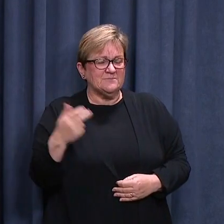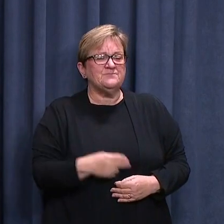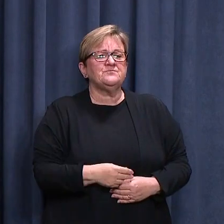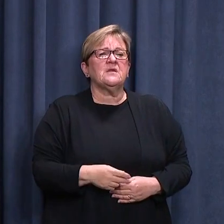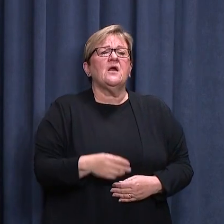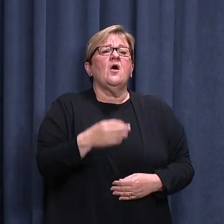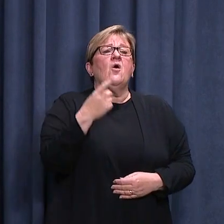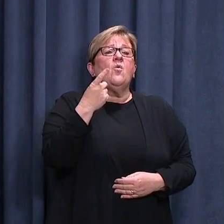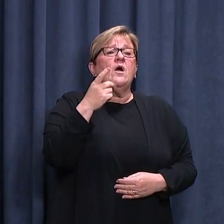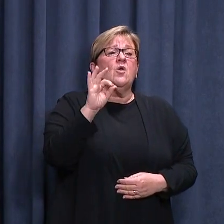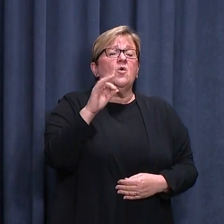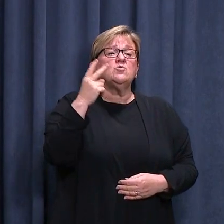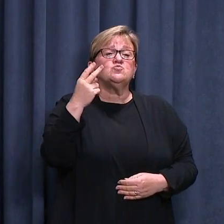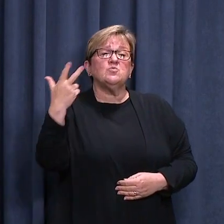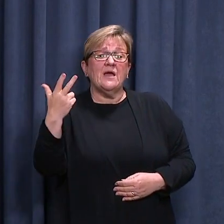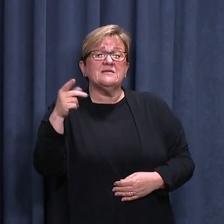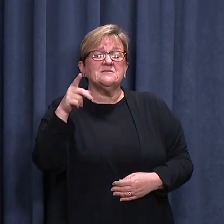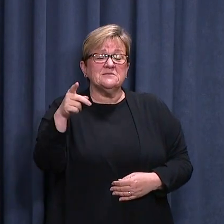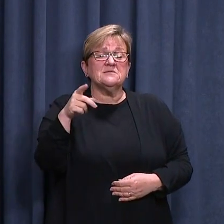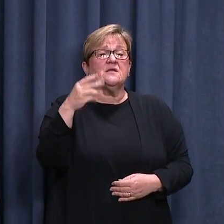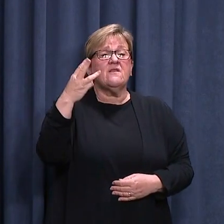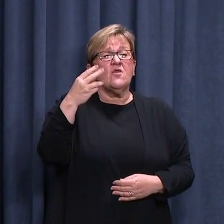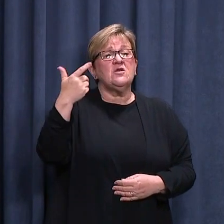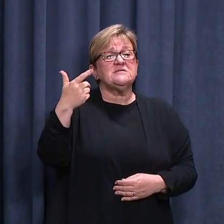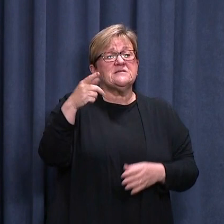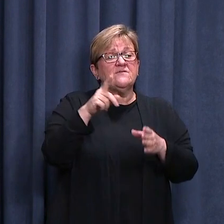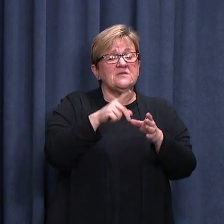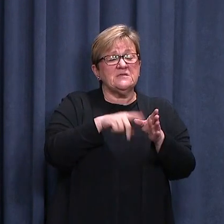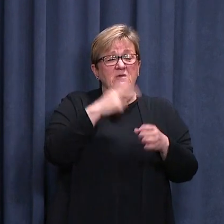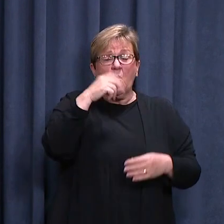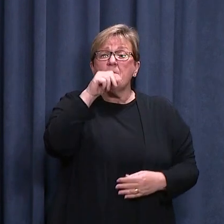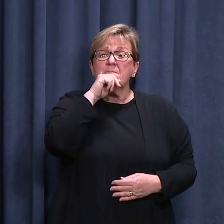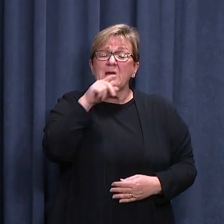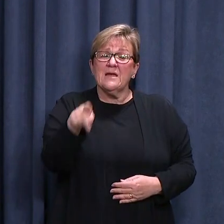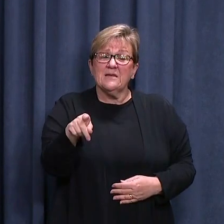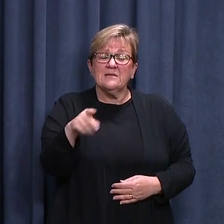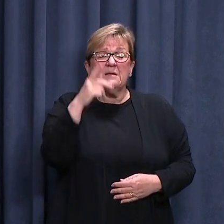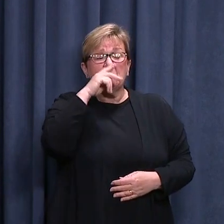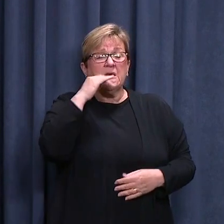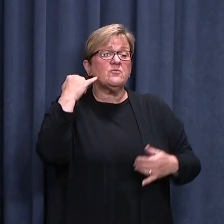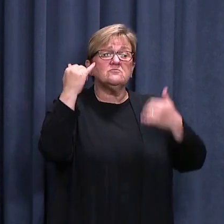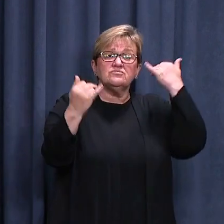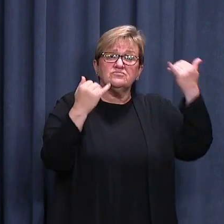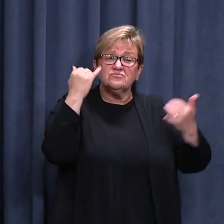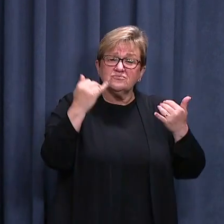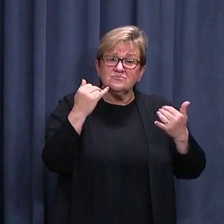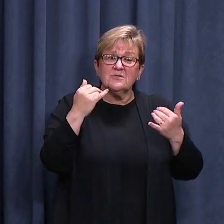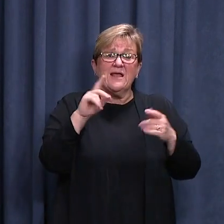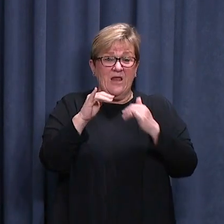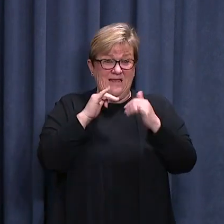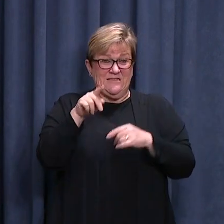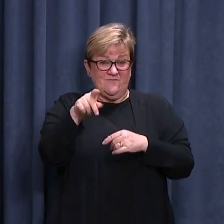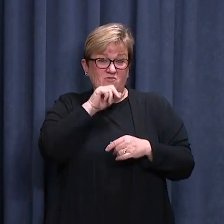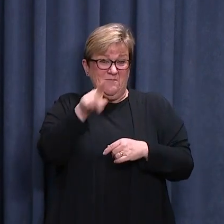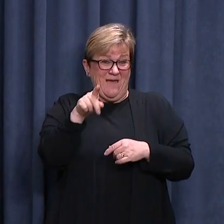Case 1028 is a 37-year-old male. Our contact tracing team is currently interviewing